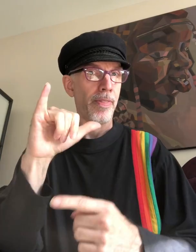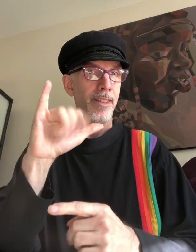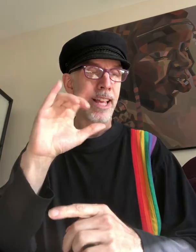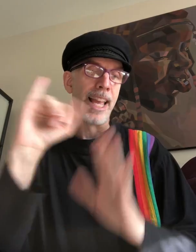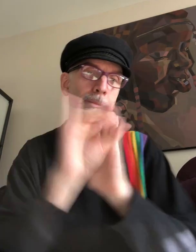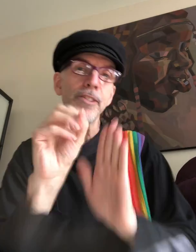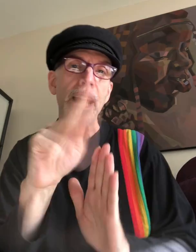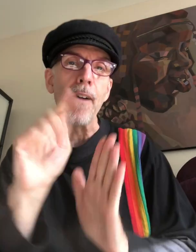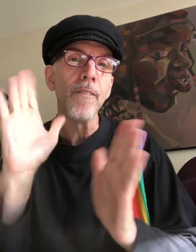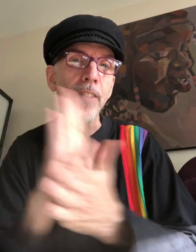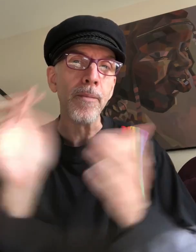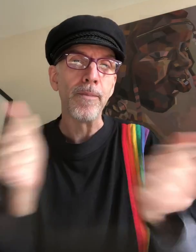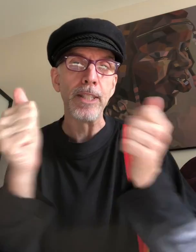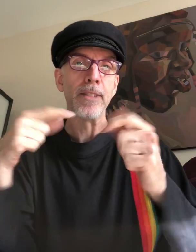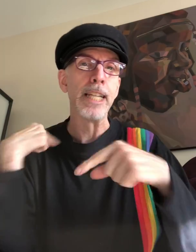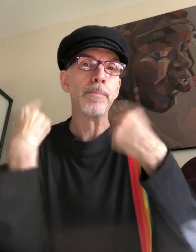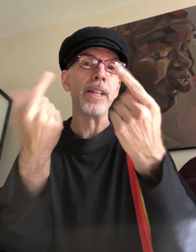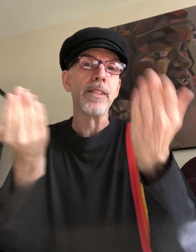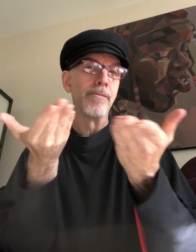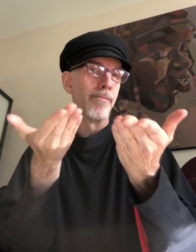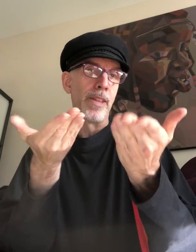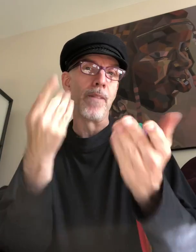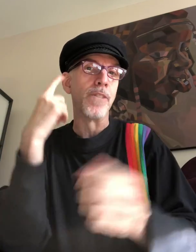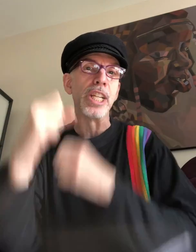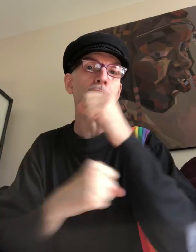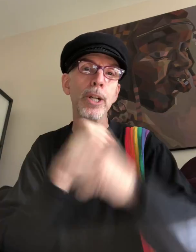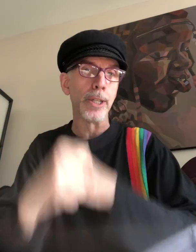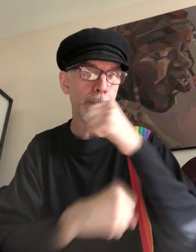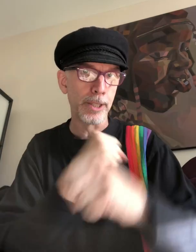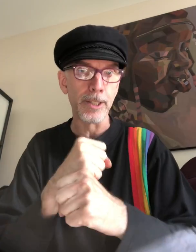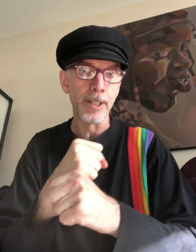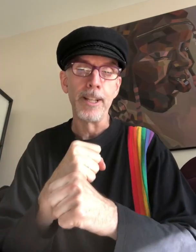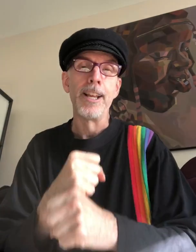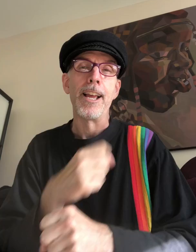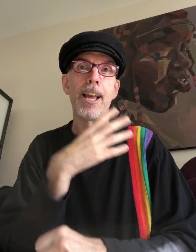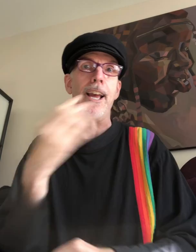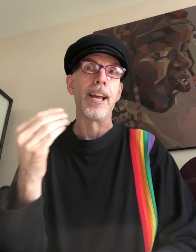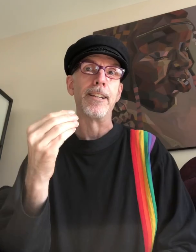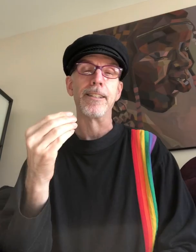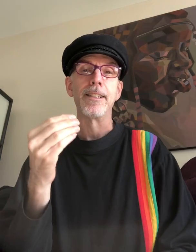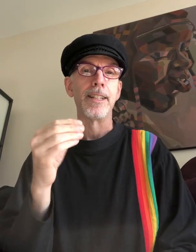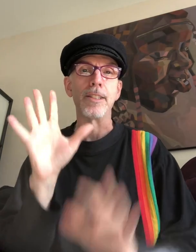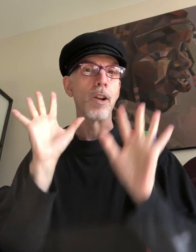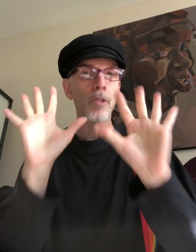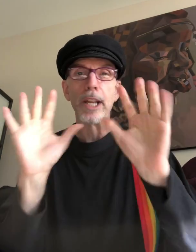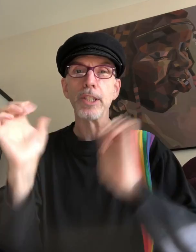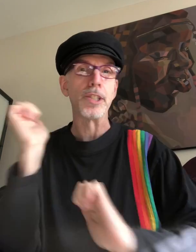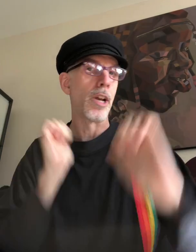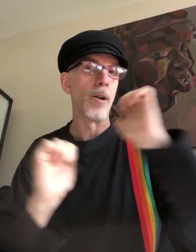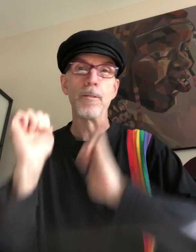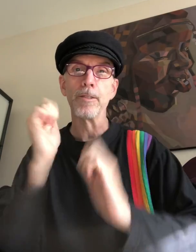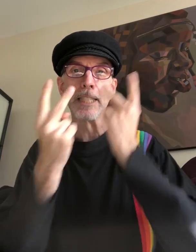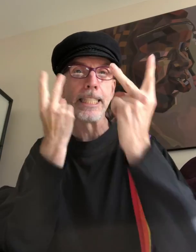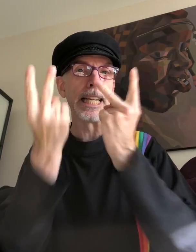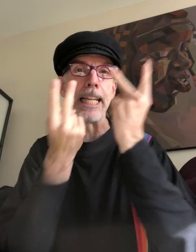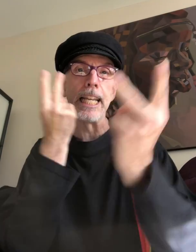NHL Film Festival has been there for years and it's a great show to see